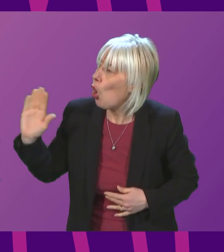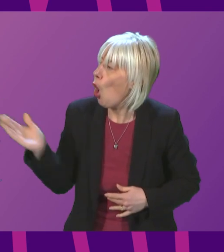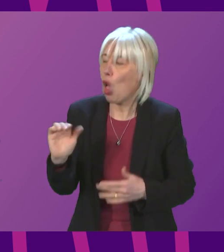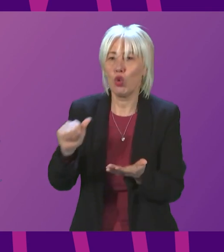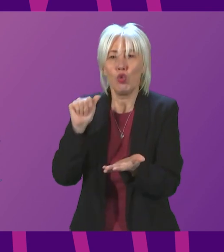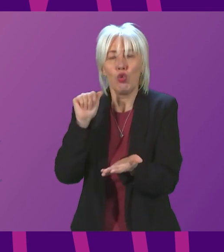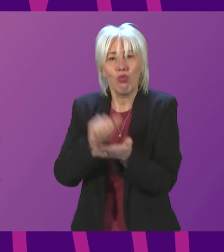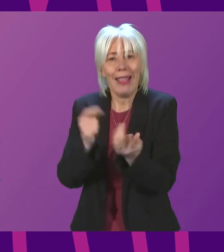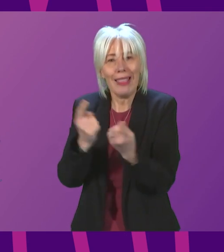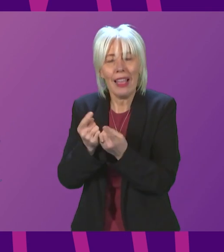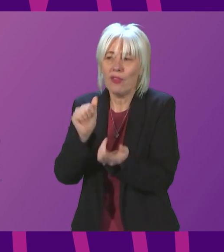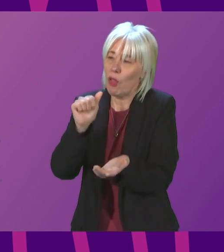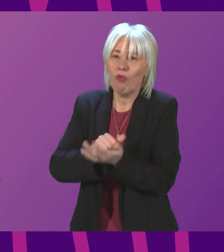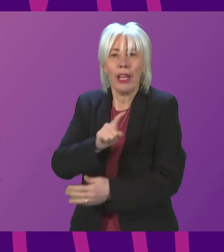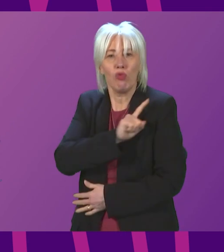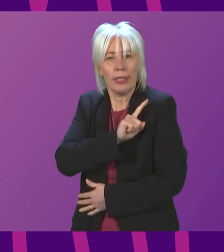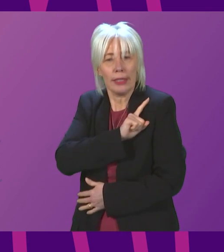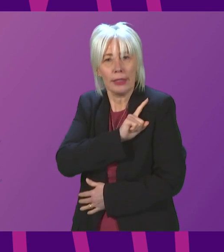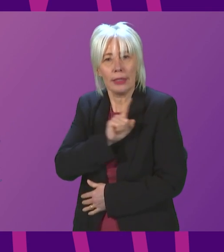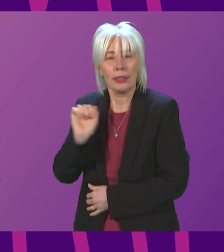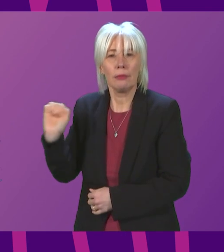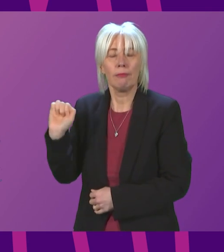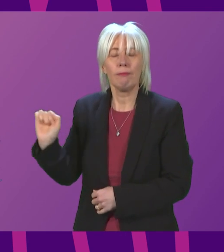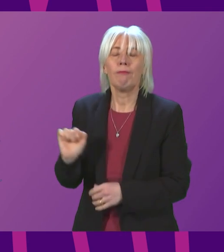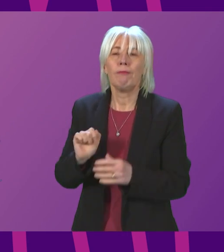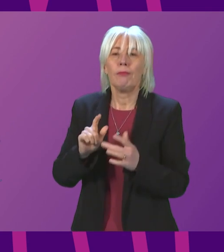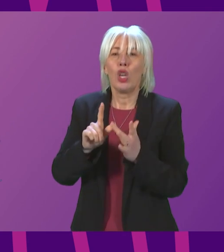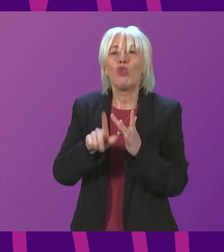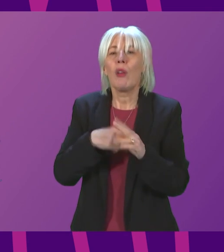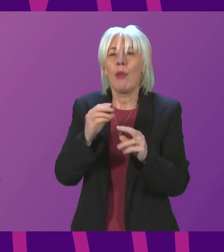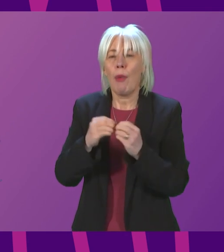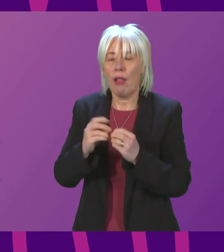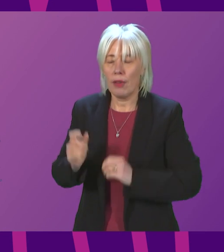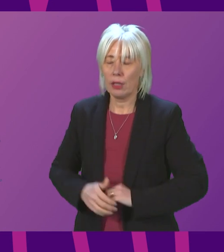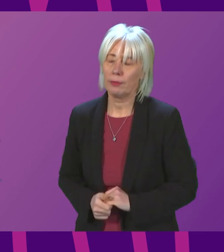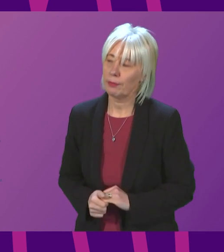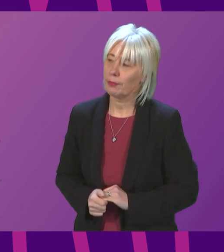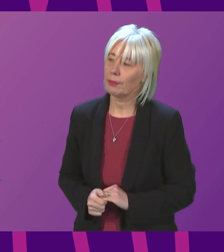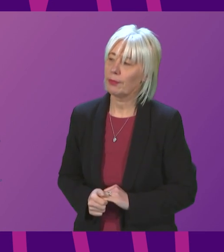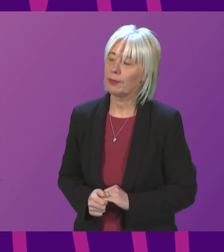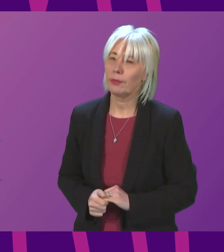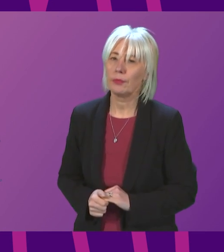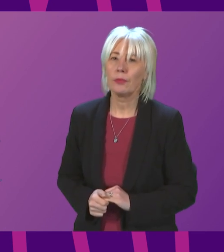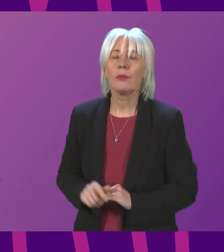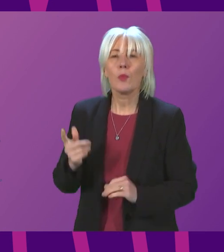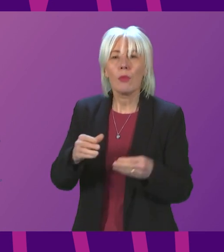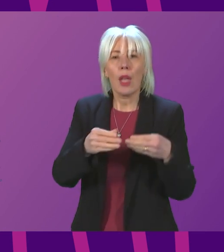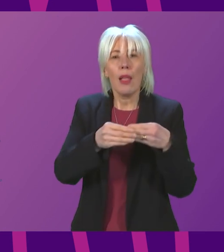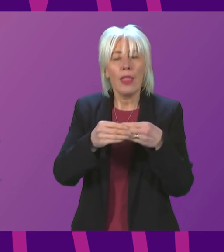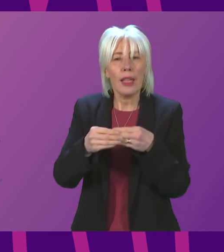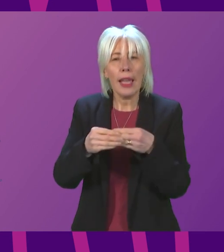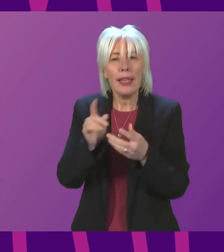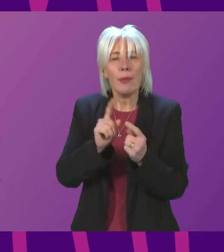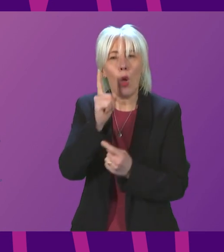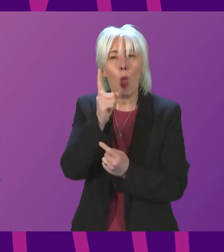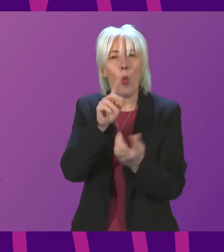things for all the right reasons Jeremy Belford to be followed by Bob Doris Thank you Prime Minister First Minister the guidance around the one